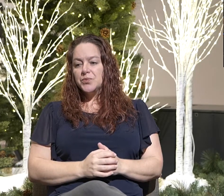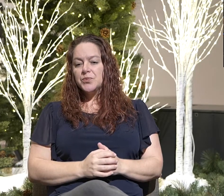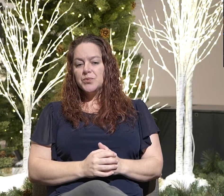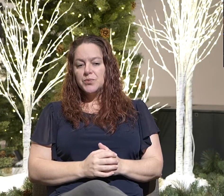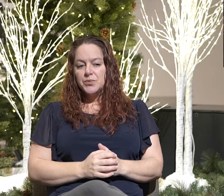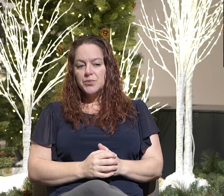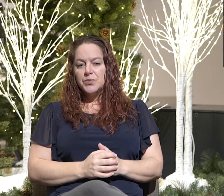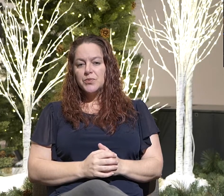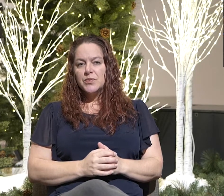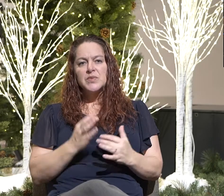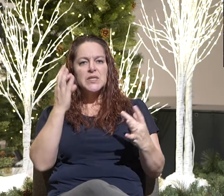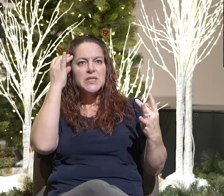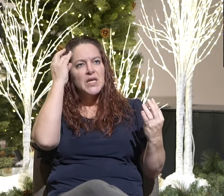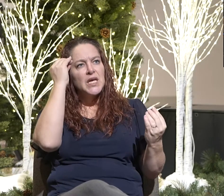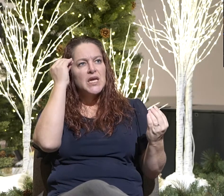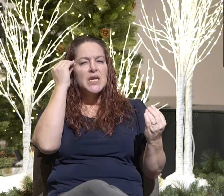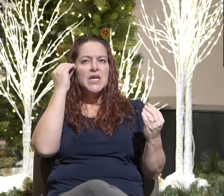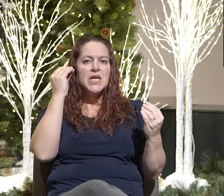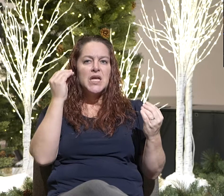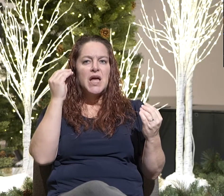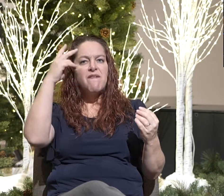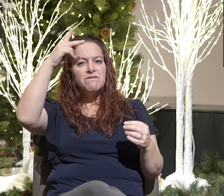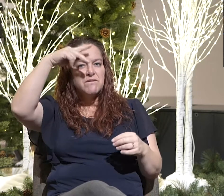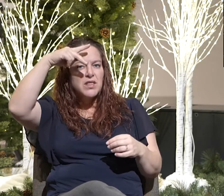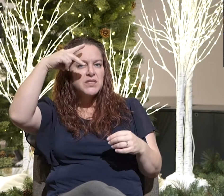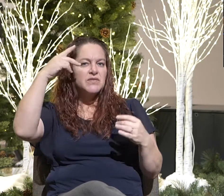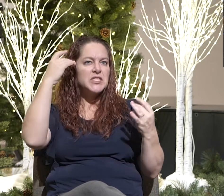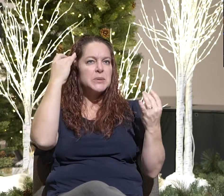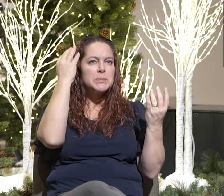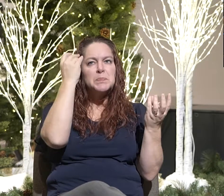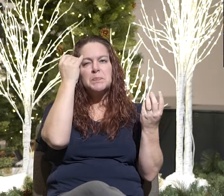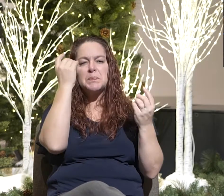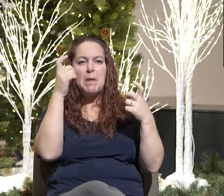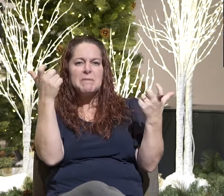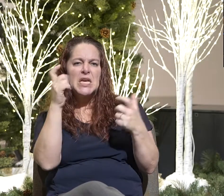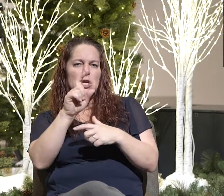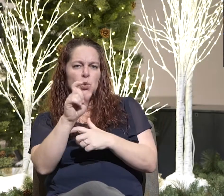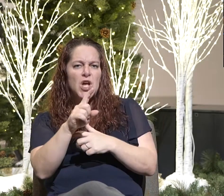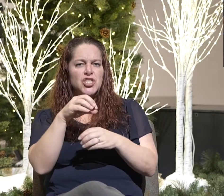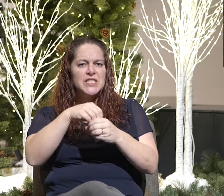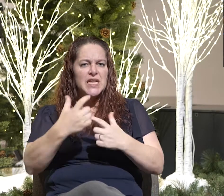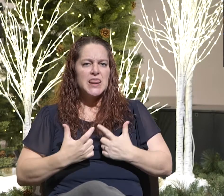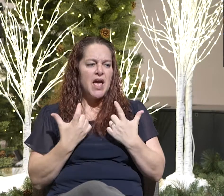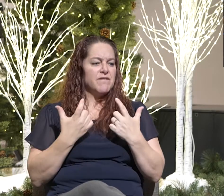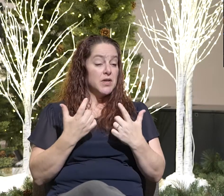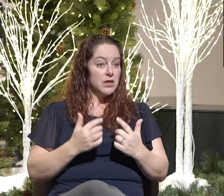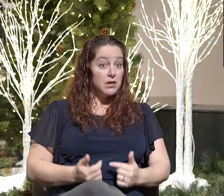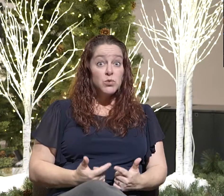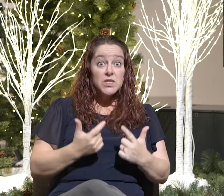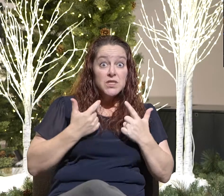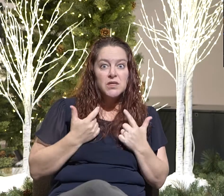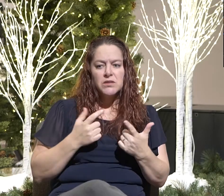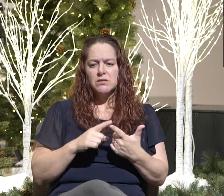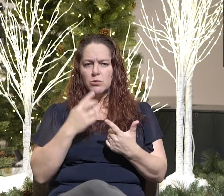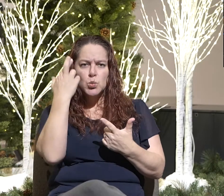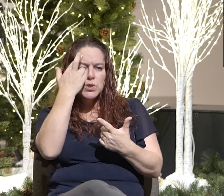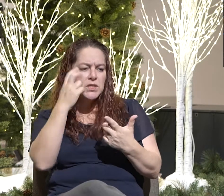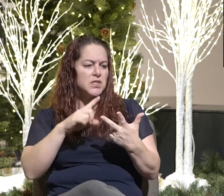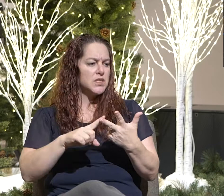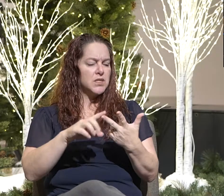thinking and considering these big questions of life, existence, reason, morality,